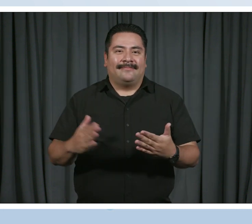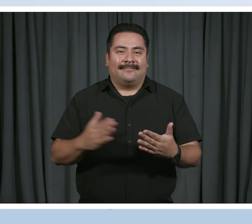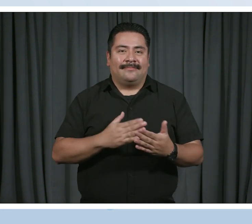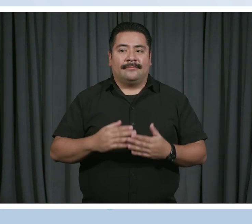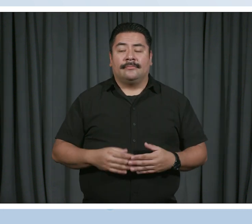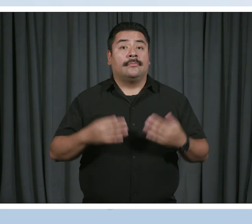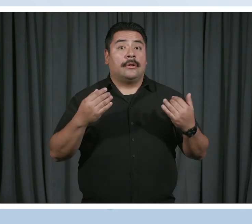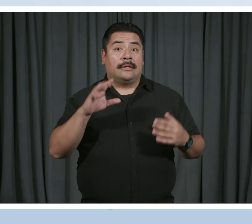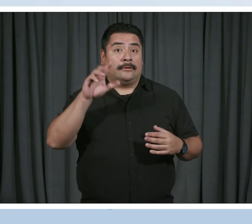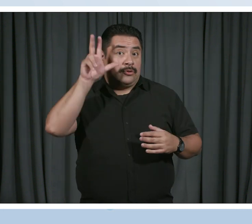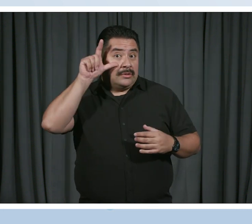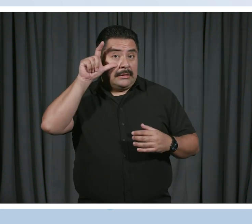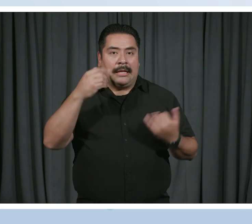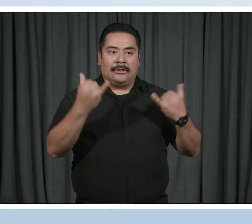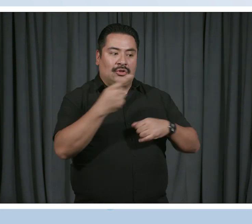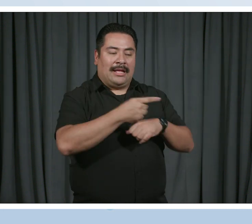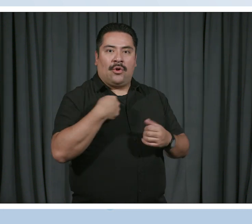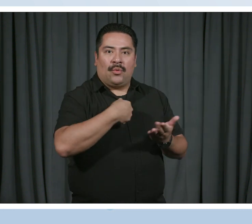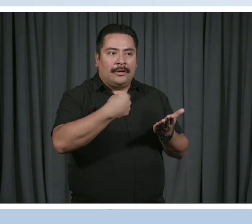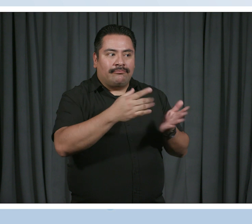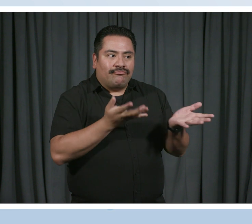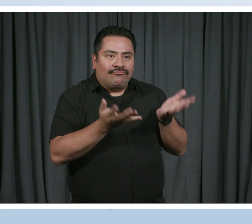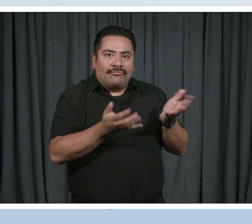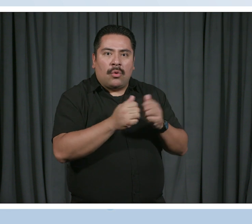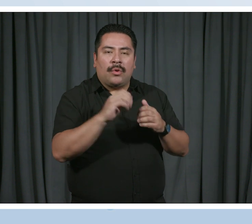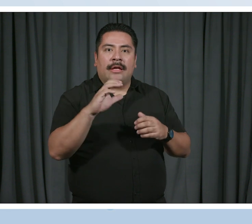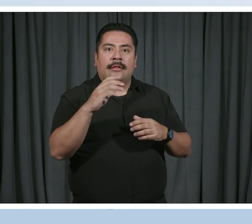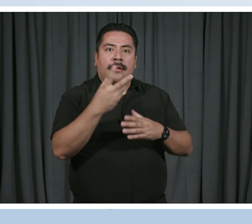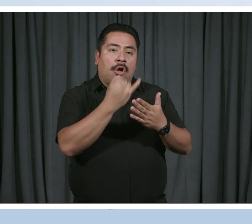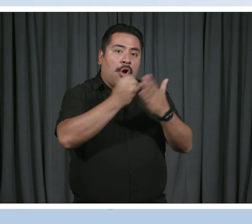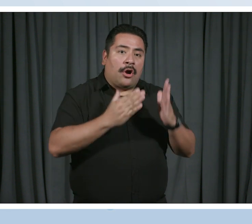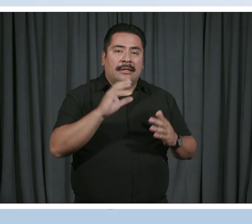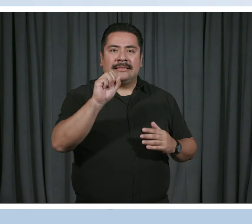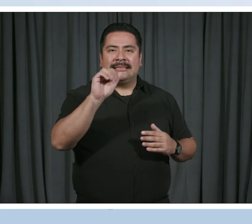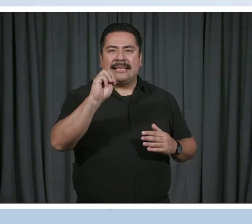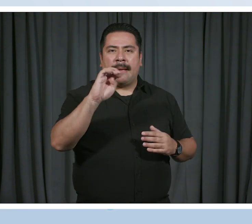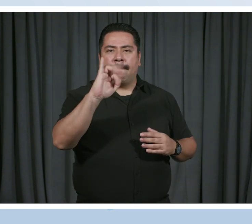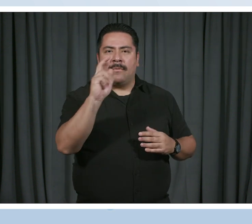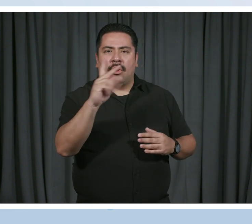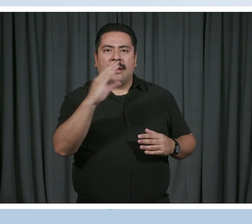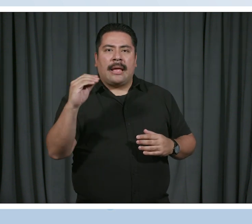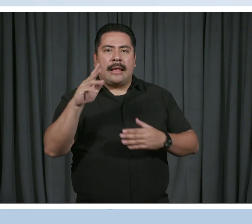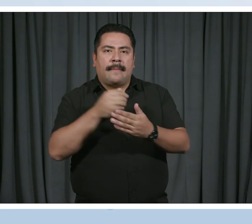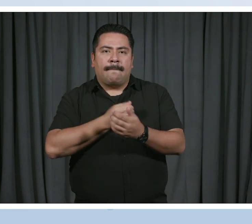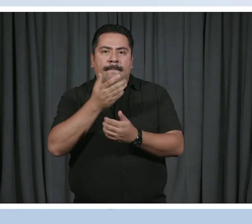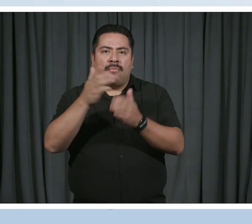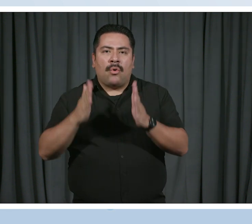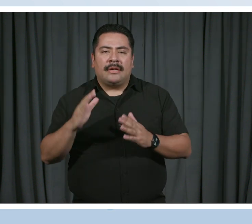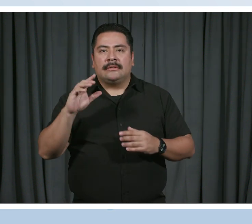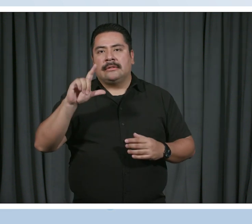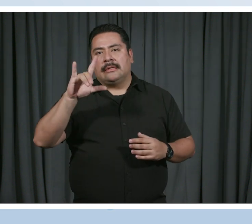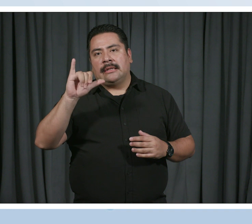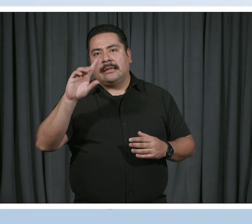Today we talk to artist Sam Kirk and poet Lily Diego Johnson about their work on the We Are Proud mural